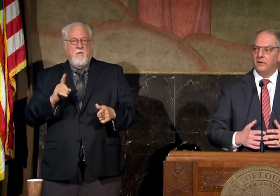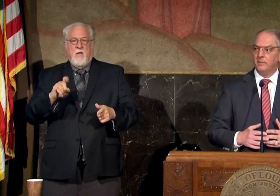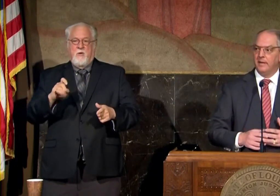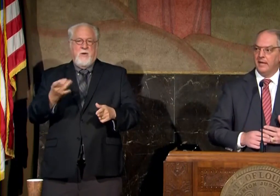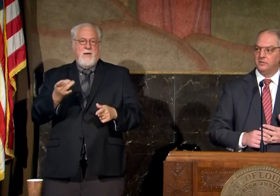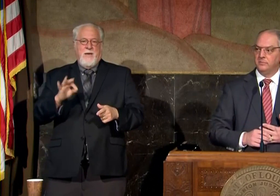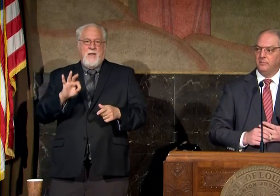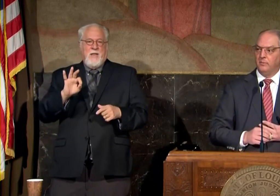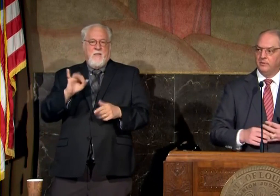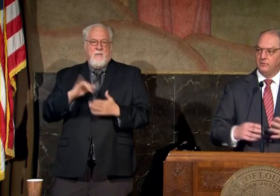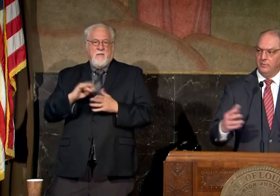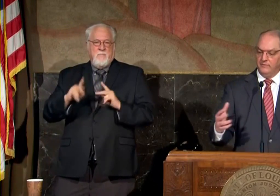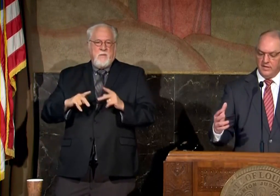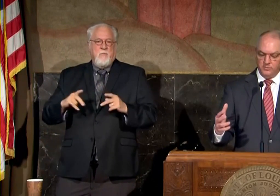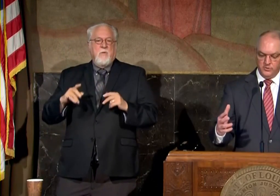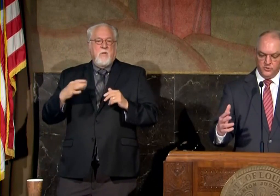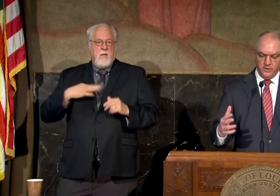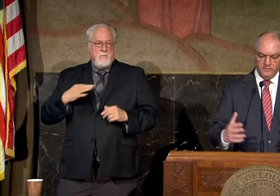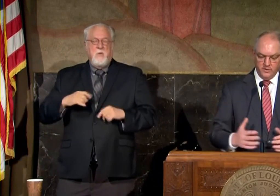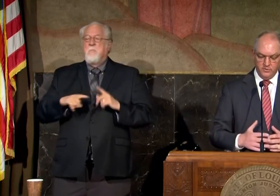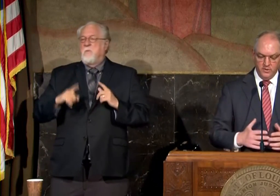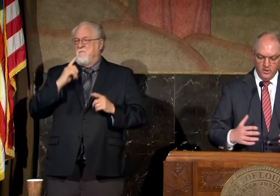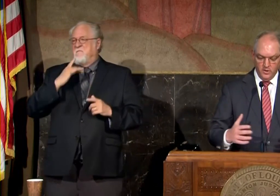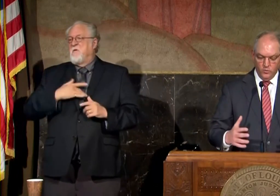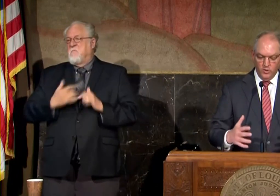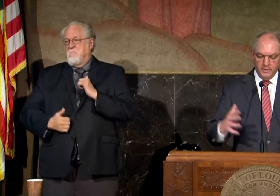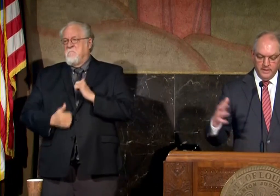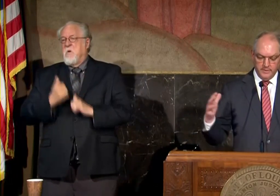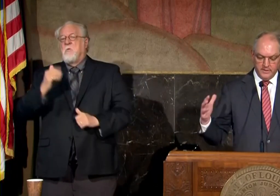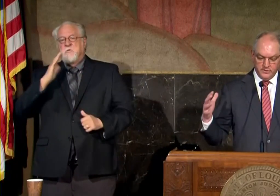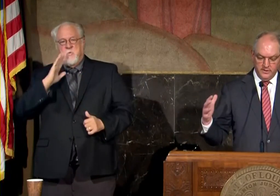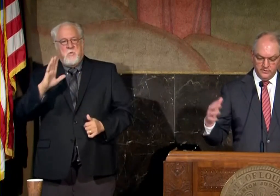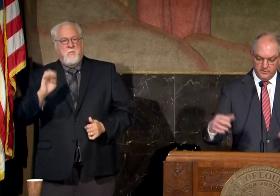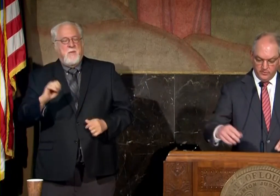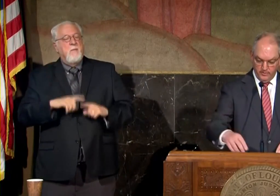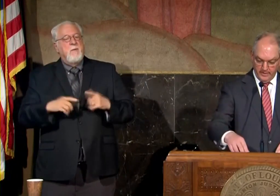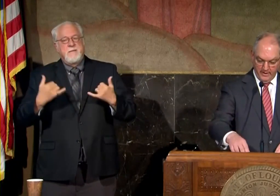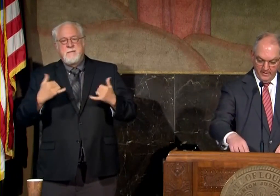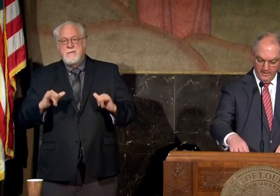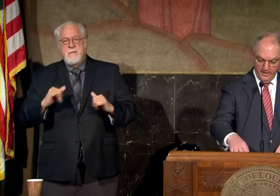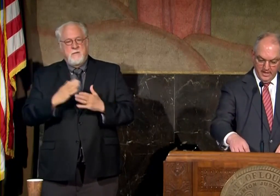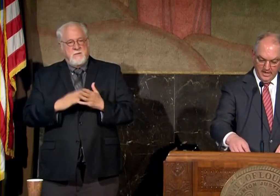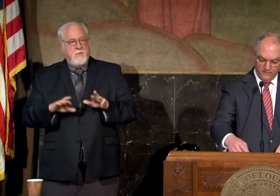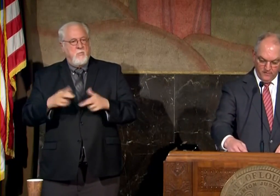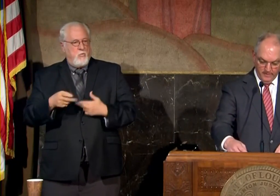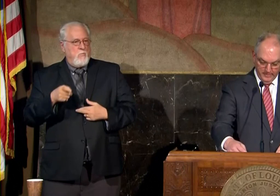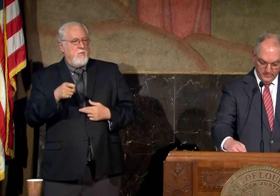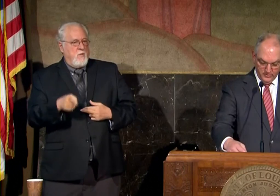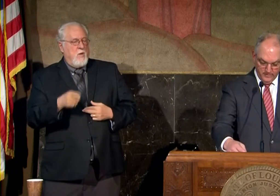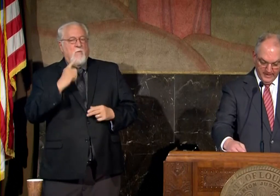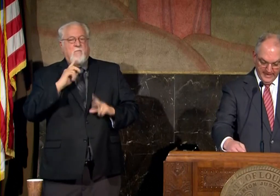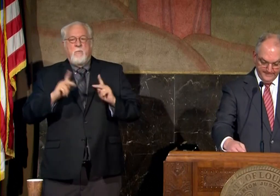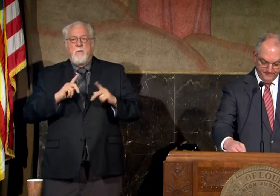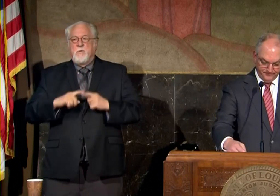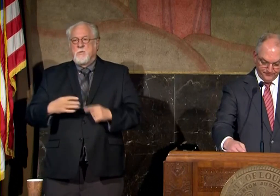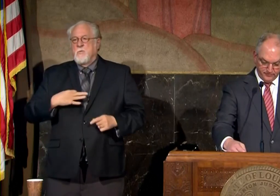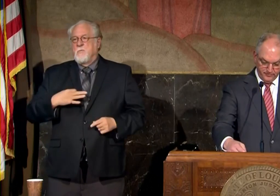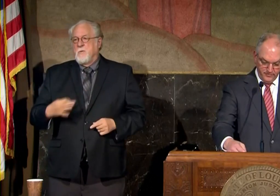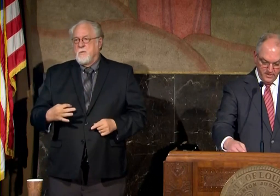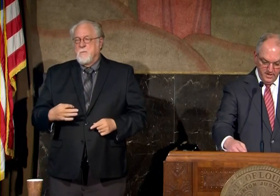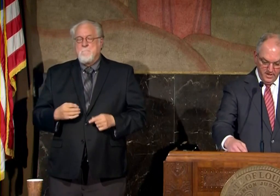applied are going to be eligible but we assume the vast majority of those will be but there's still some room there for people to apply